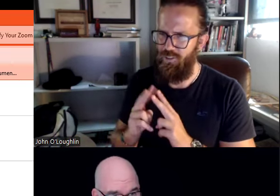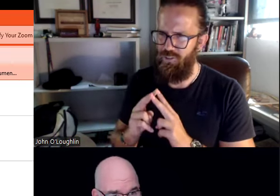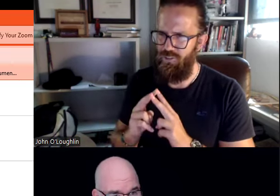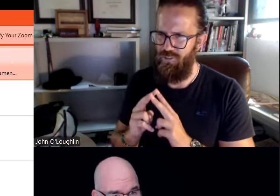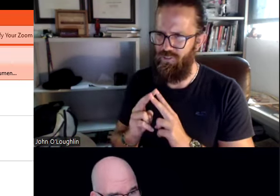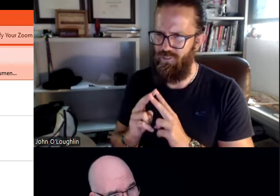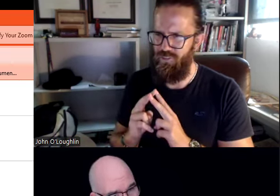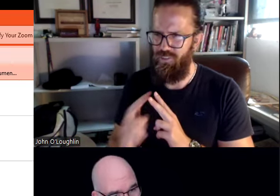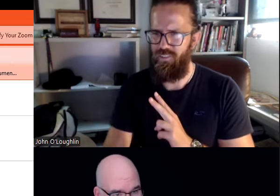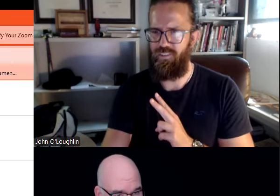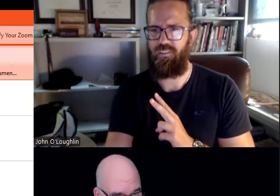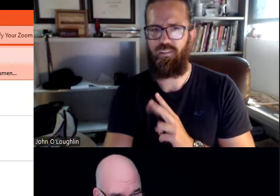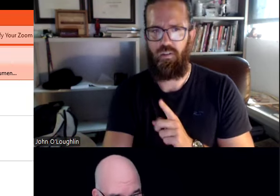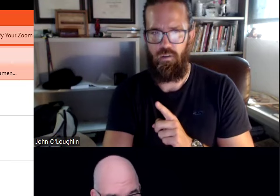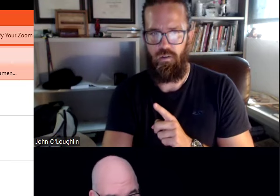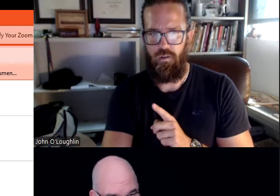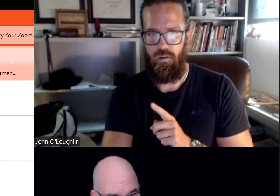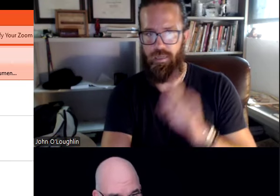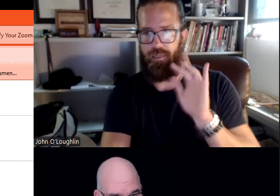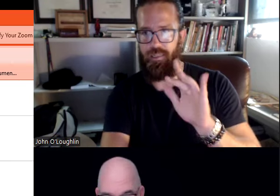So, how do you find a partner?